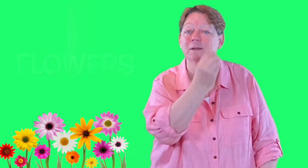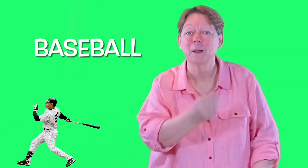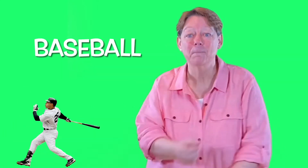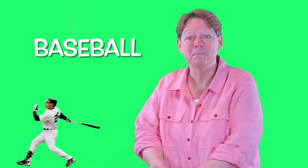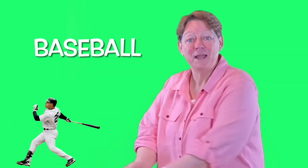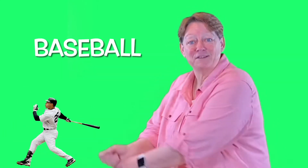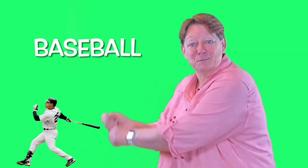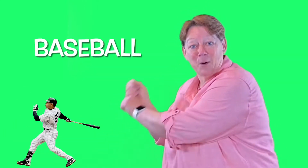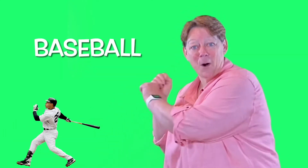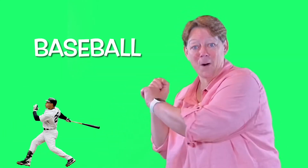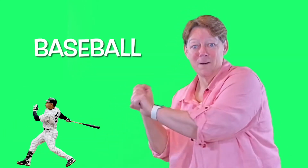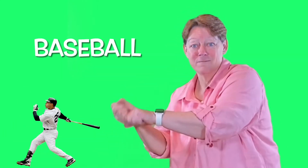Baseball.